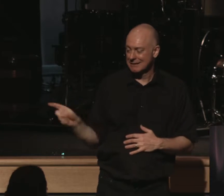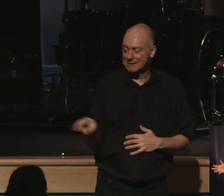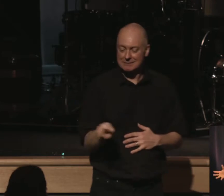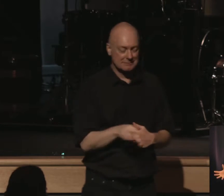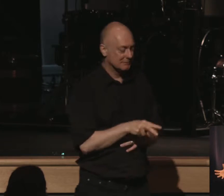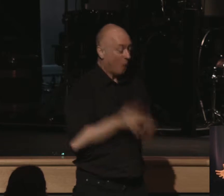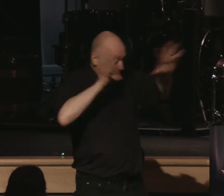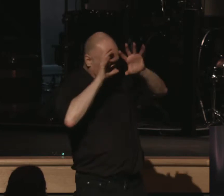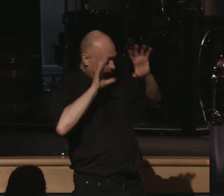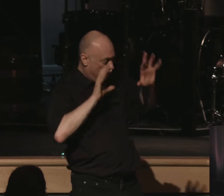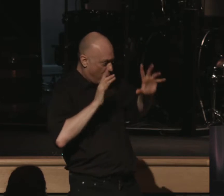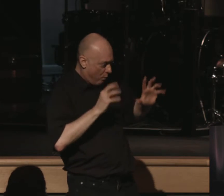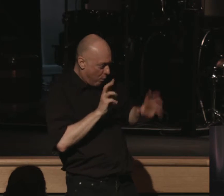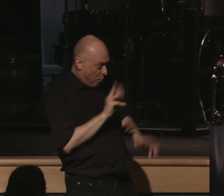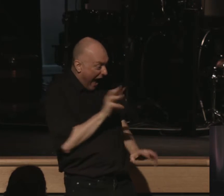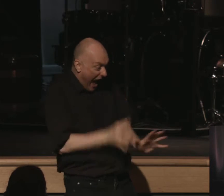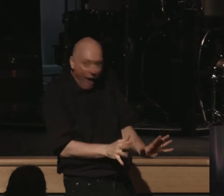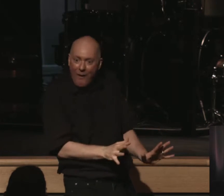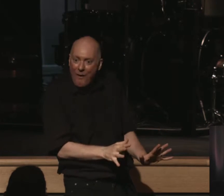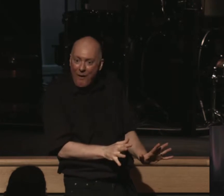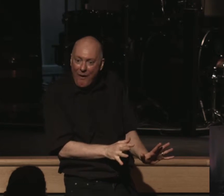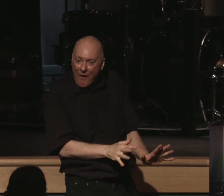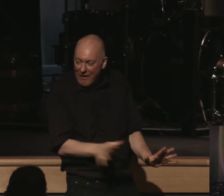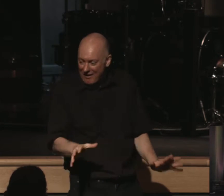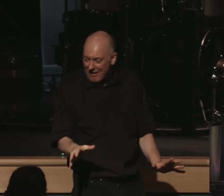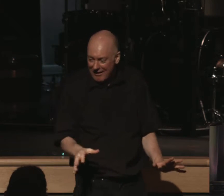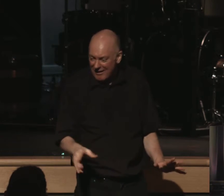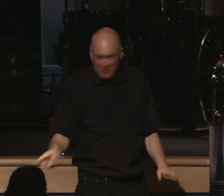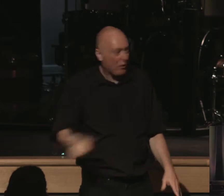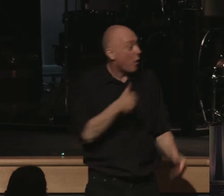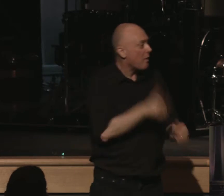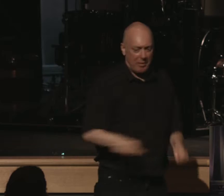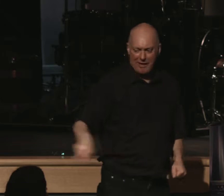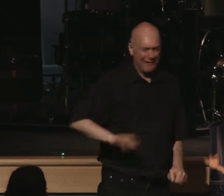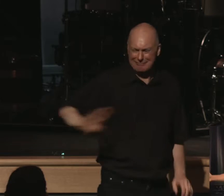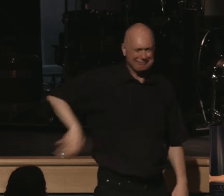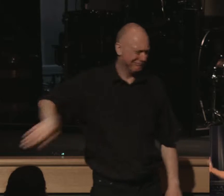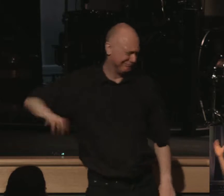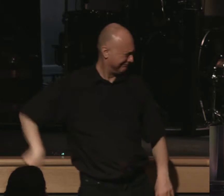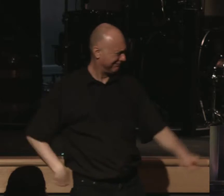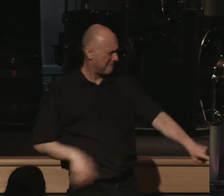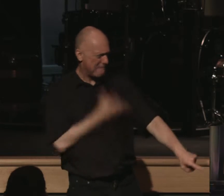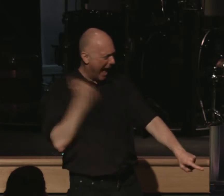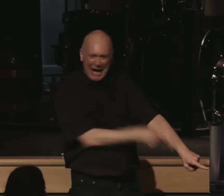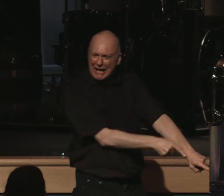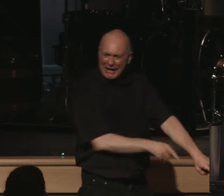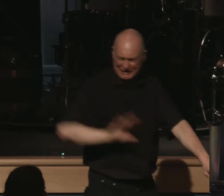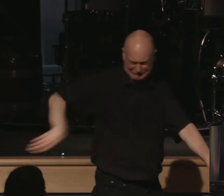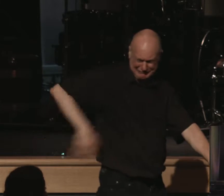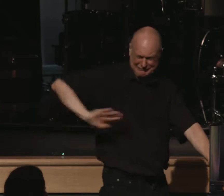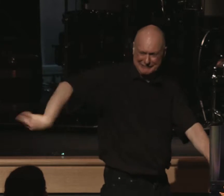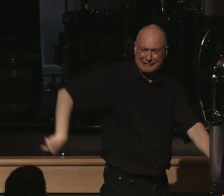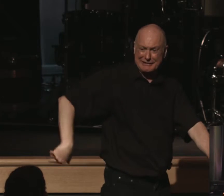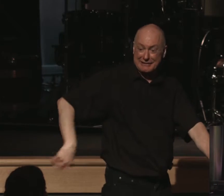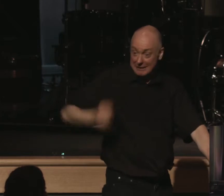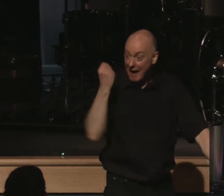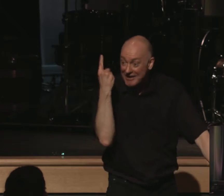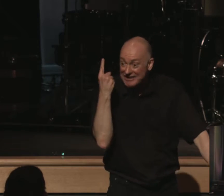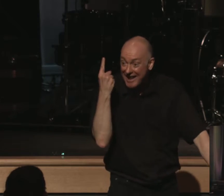wow. And I say, do you remember that old car? What car? This car. That's an expulsive power of a new